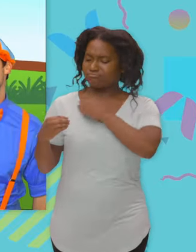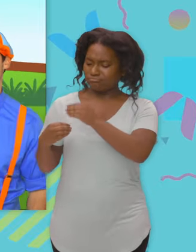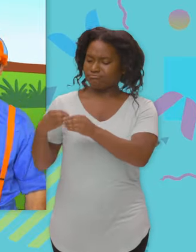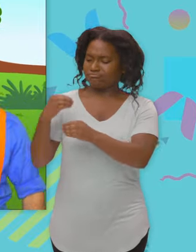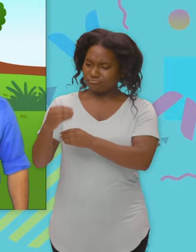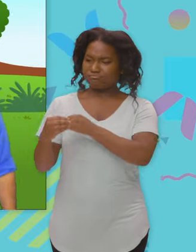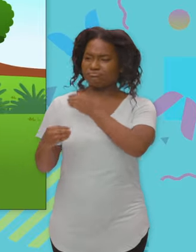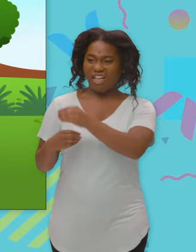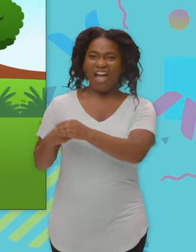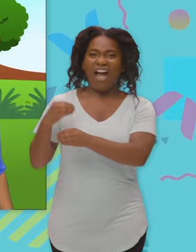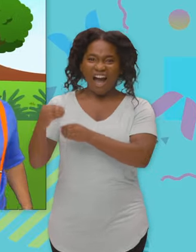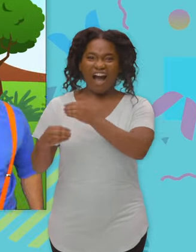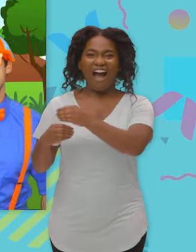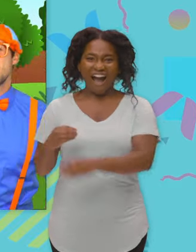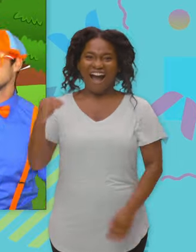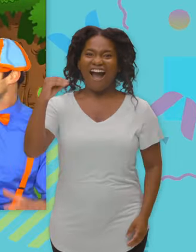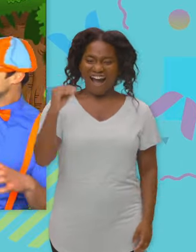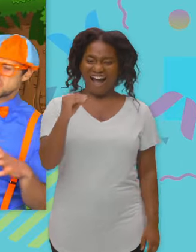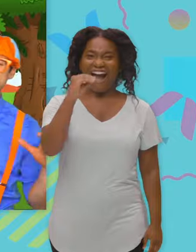Prehistoric dinosaur, roar!